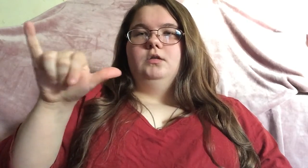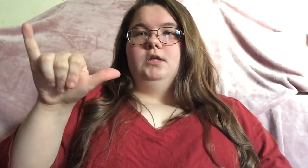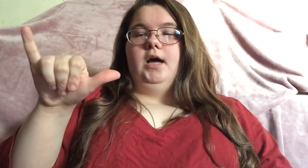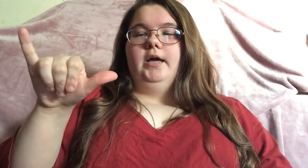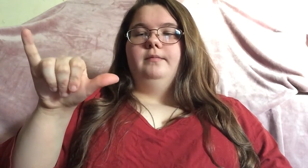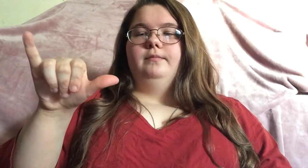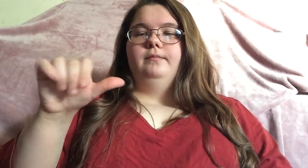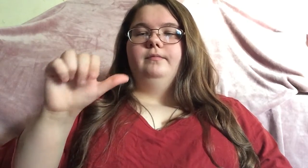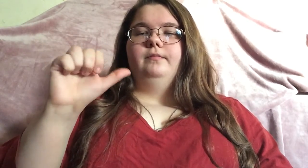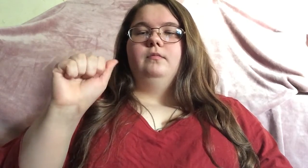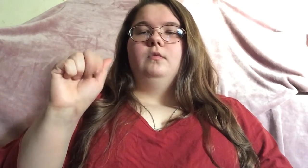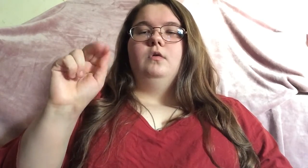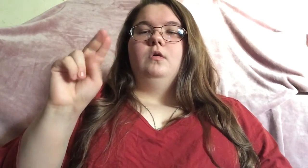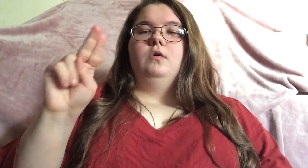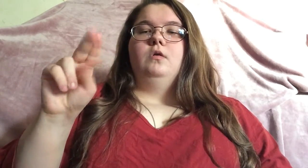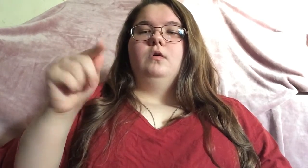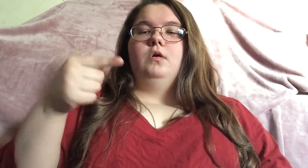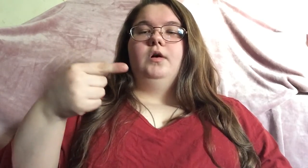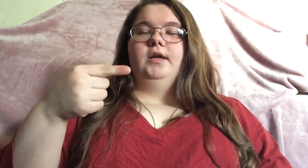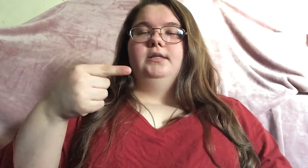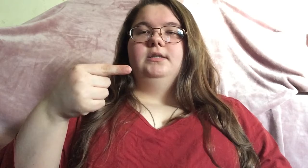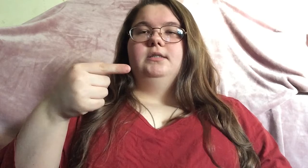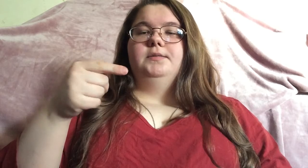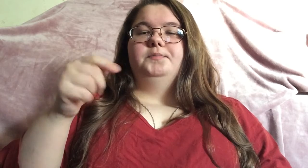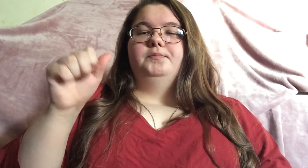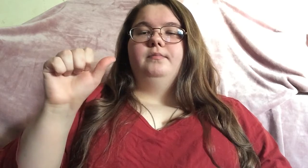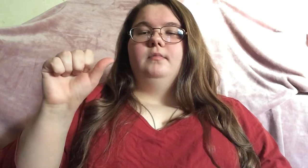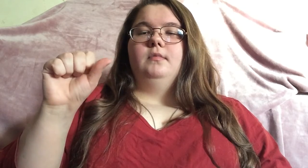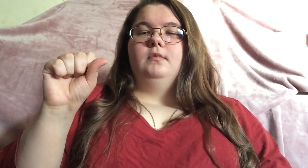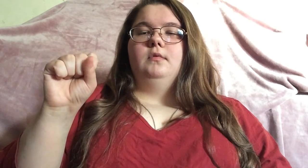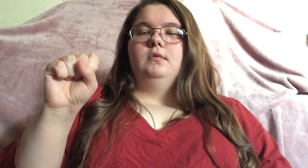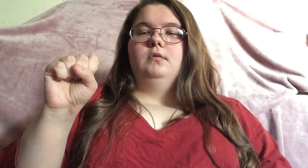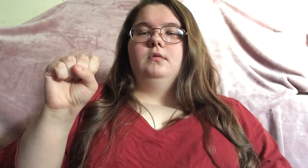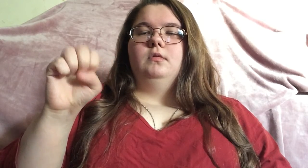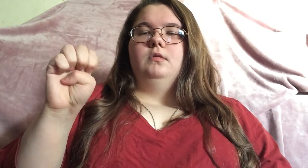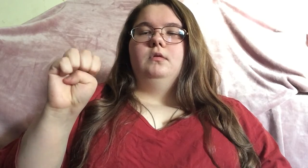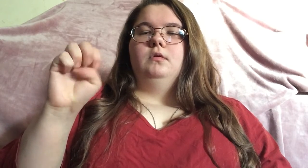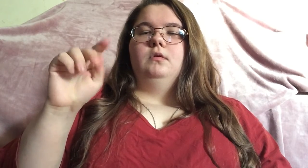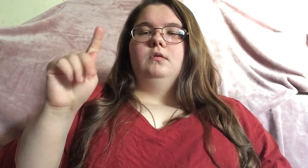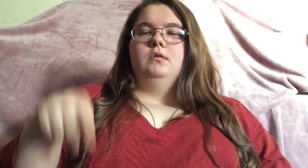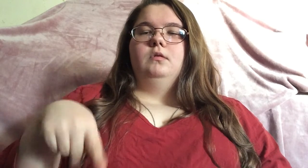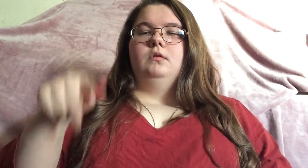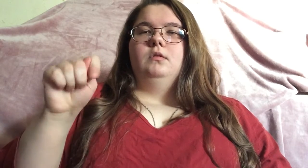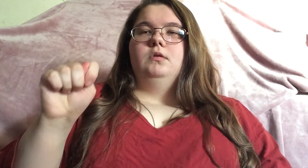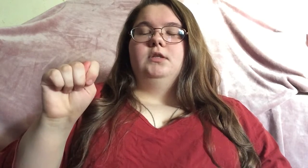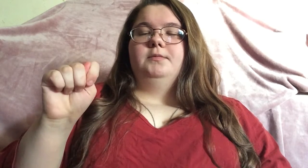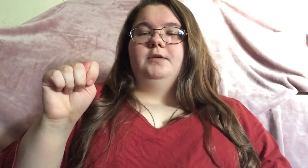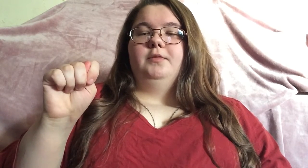July, August, September,